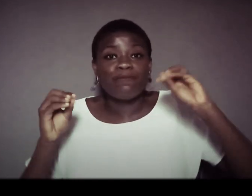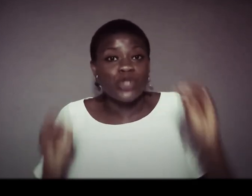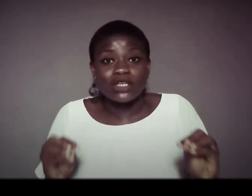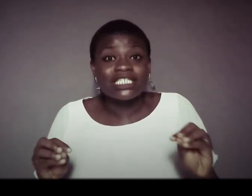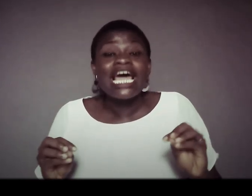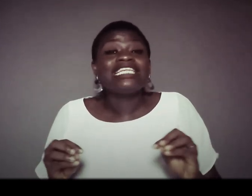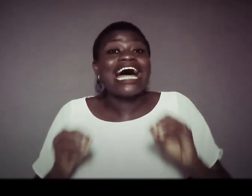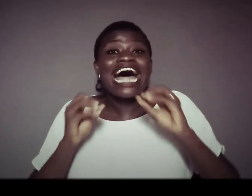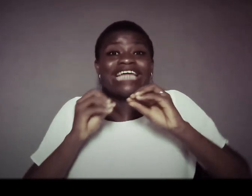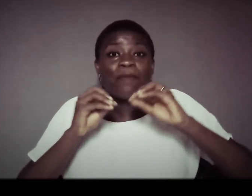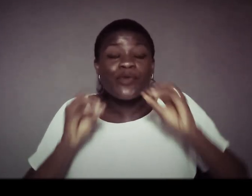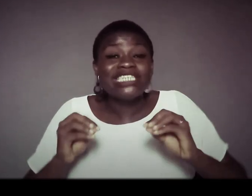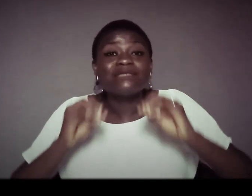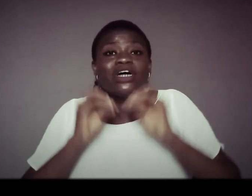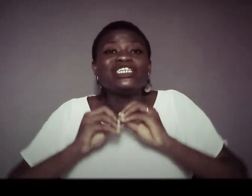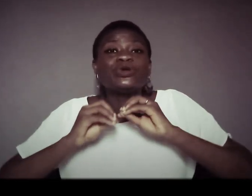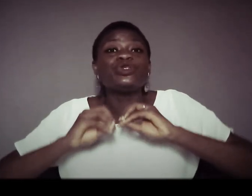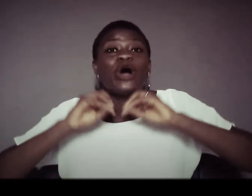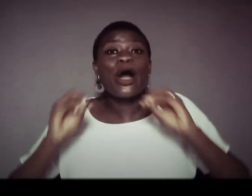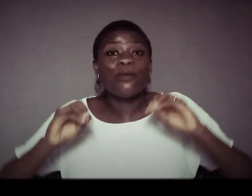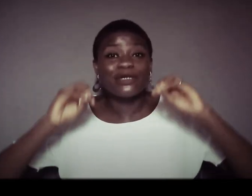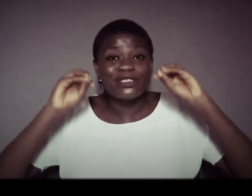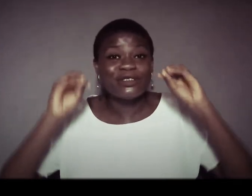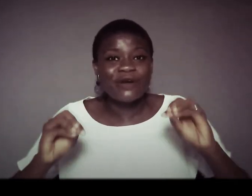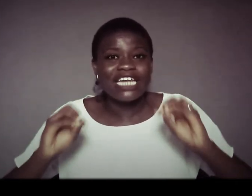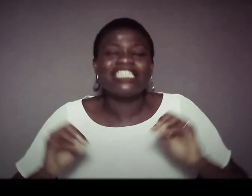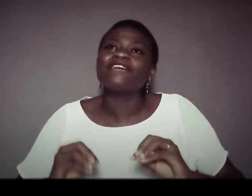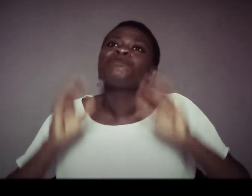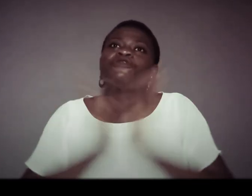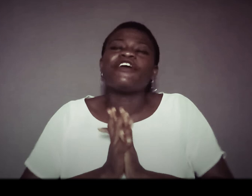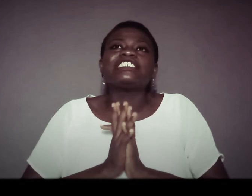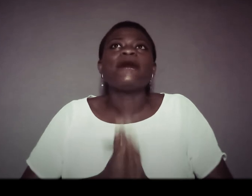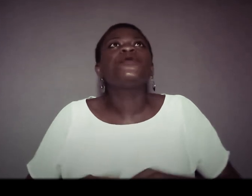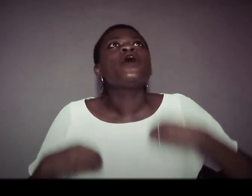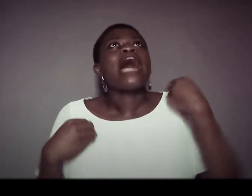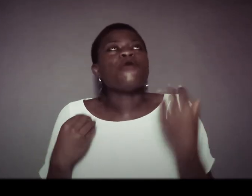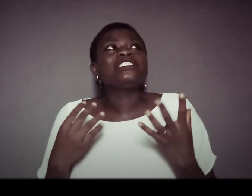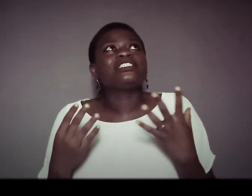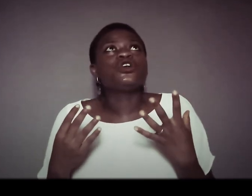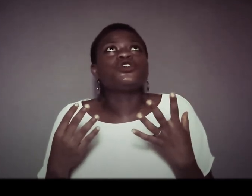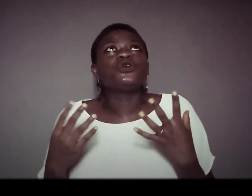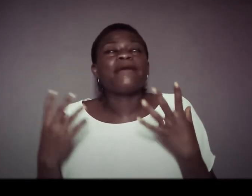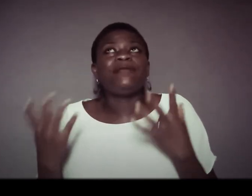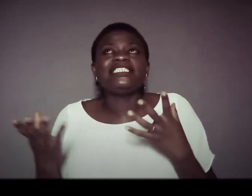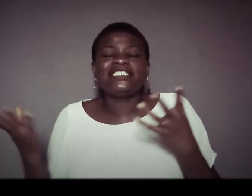us that at that point money could not help us to do anything for example i wanted to go to a place